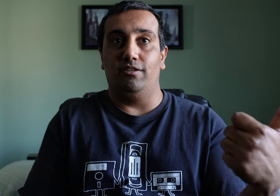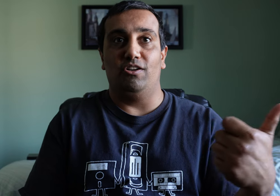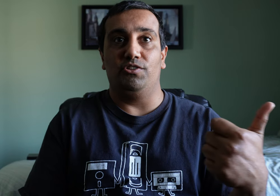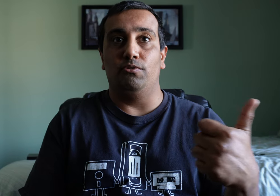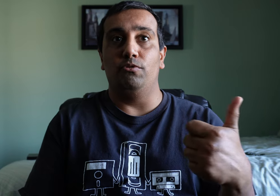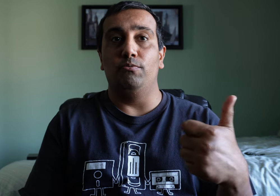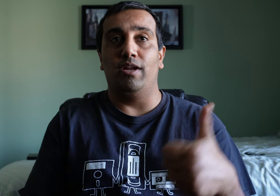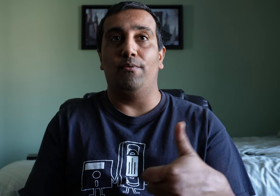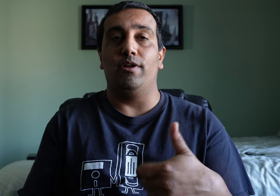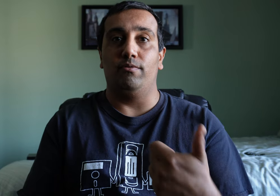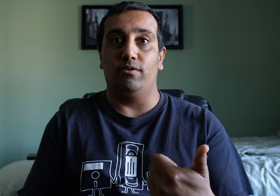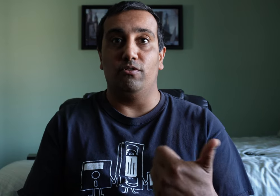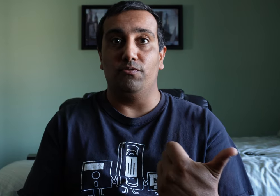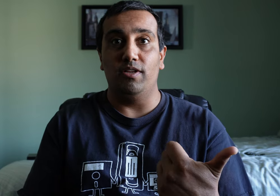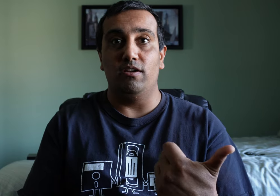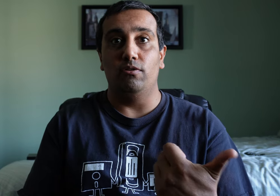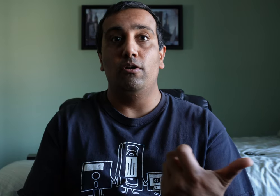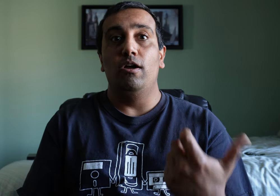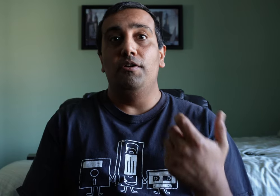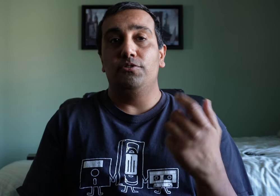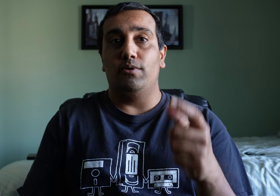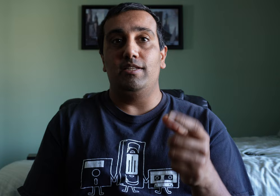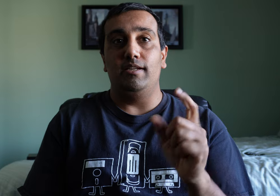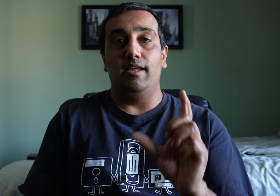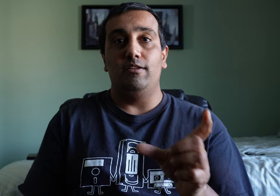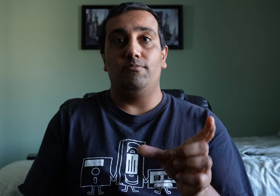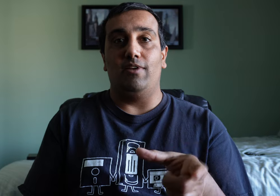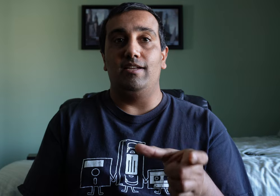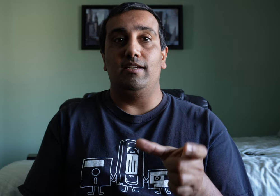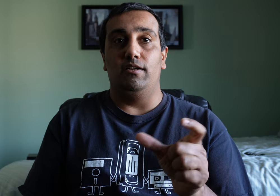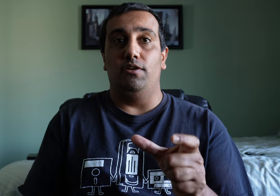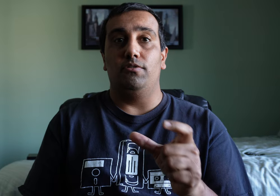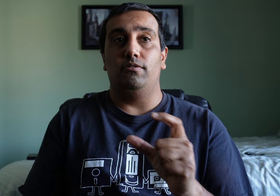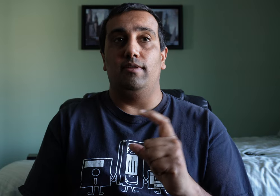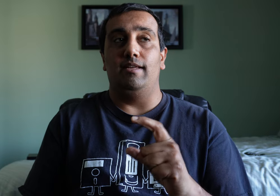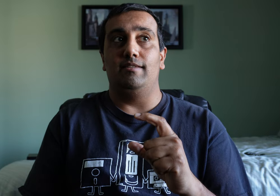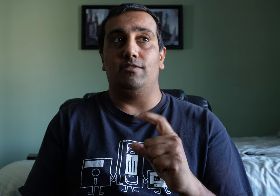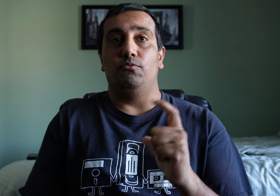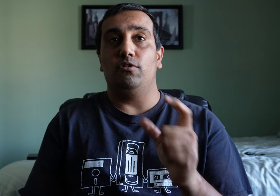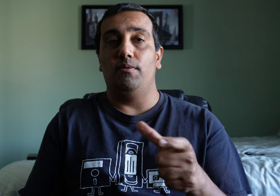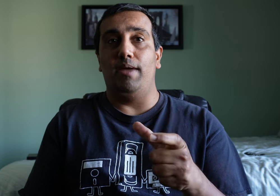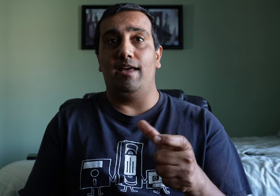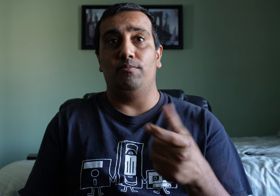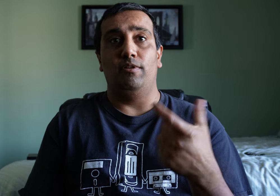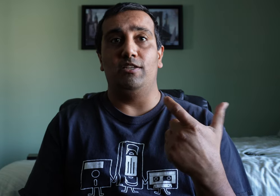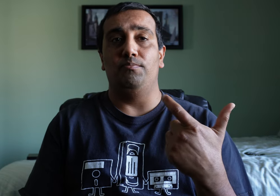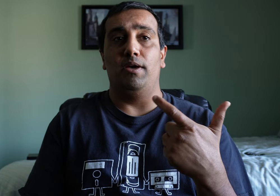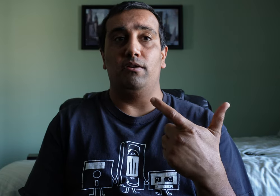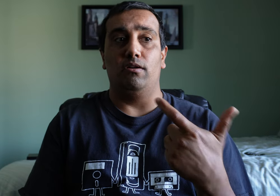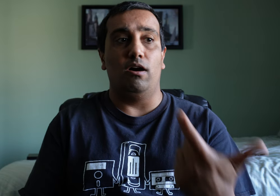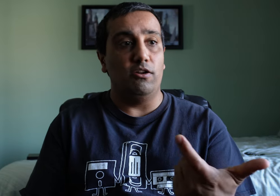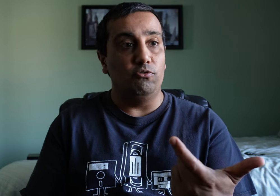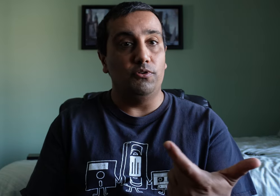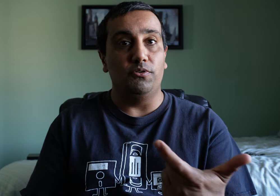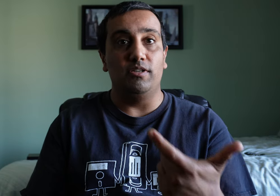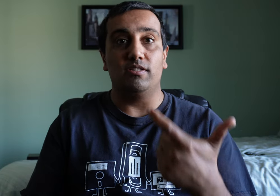across the room when I want to record a video. So I did end up finding another lens that's more compatible, has better autofocus,